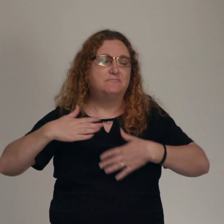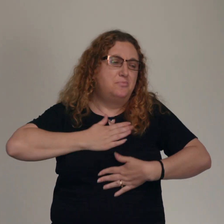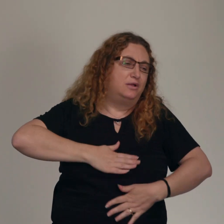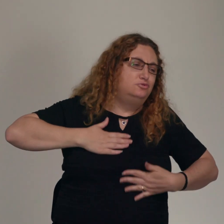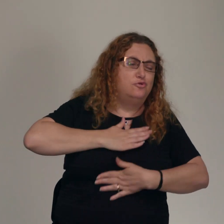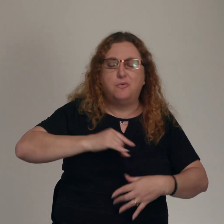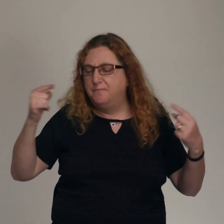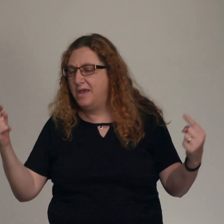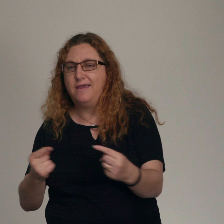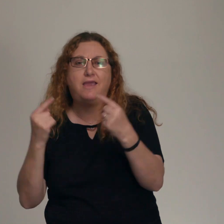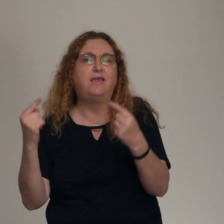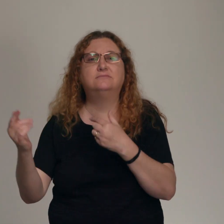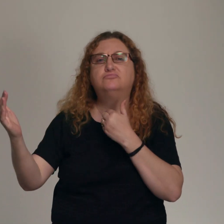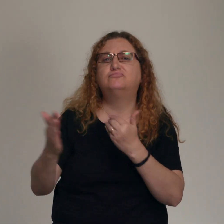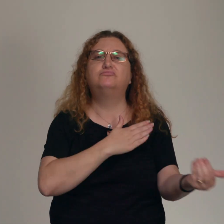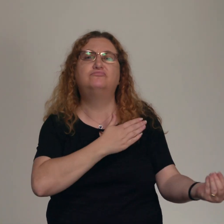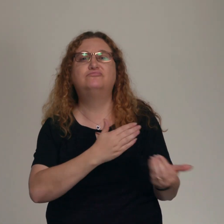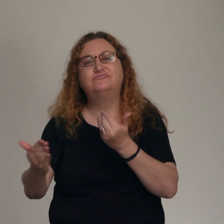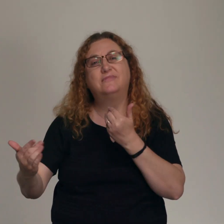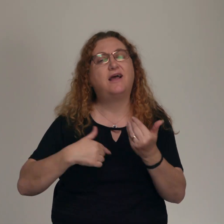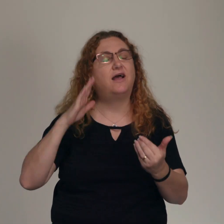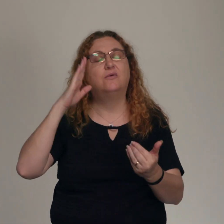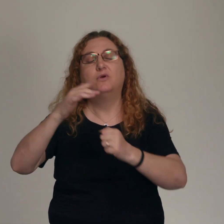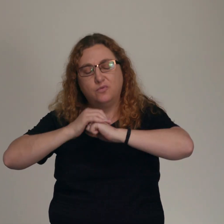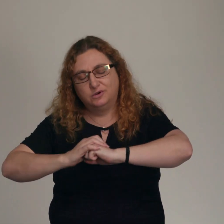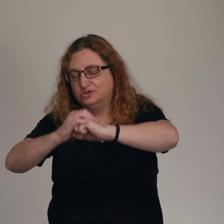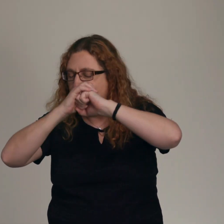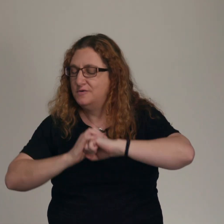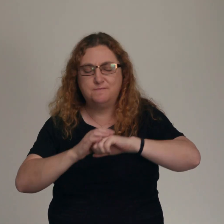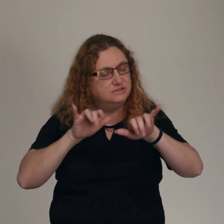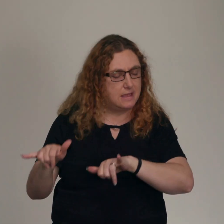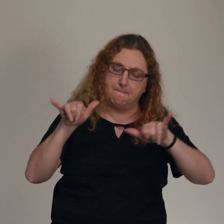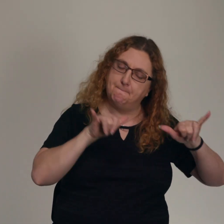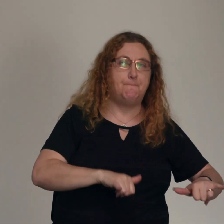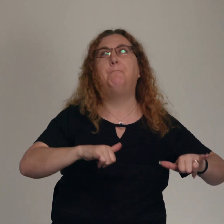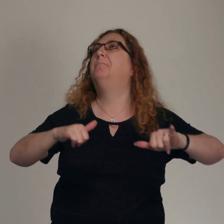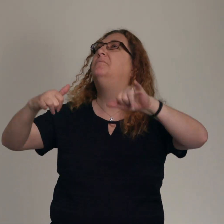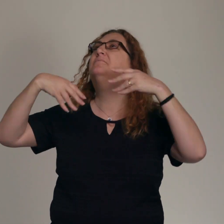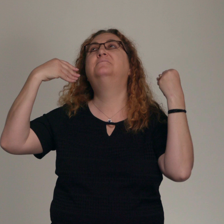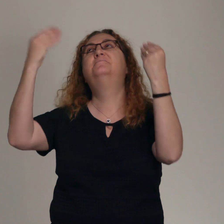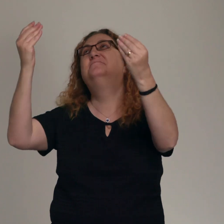or pain my god I will worship the same